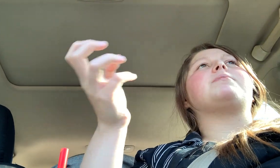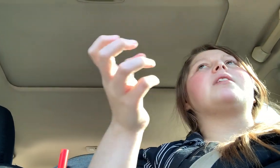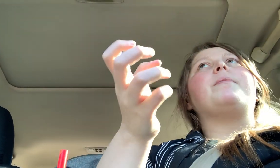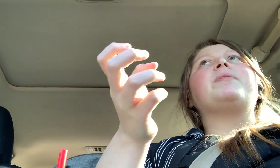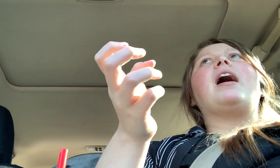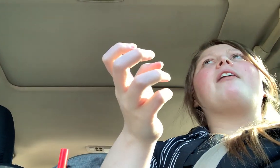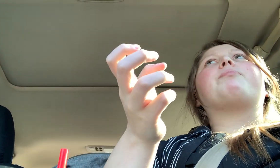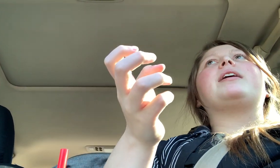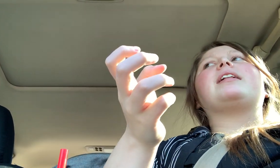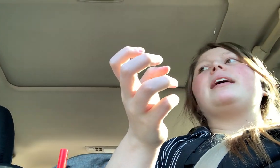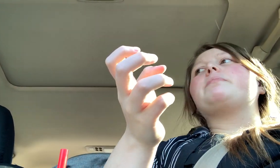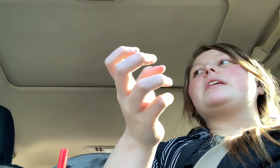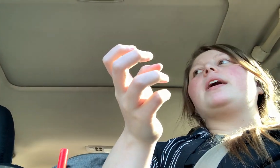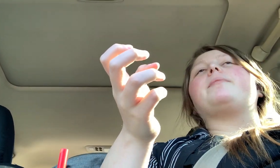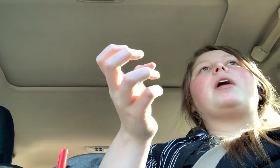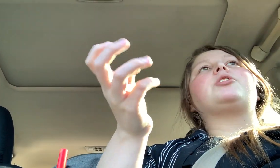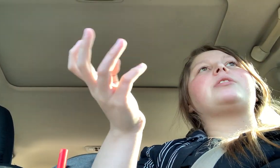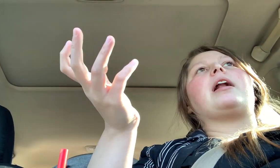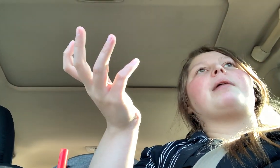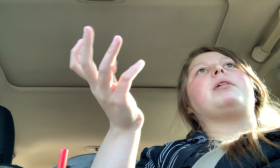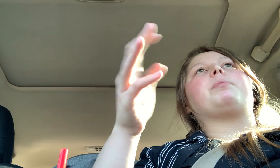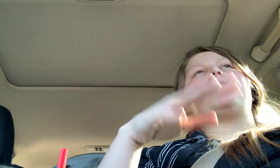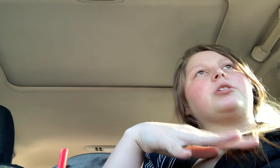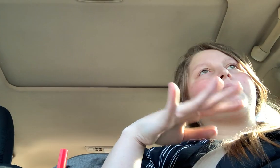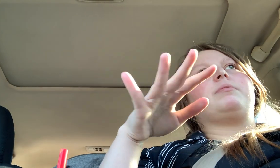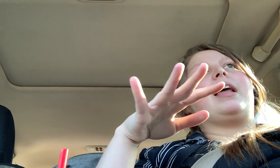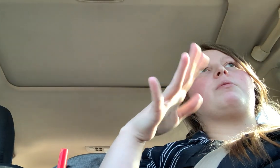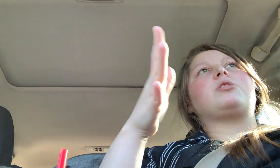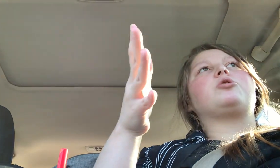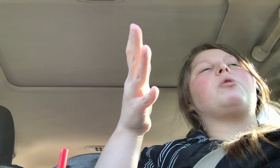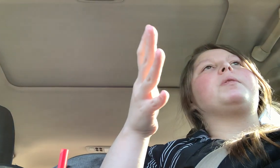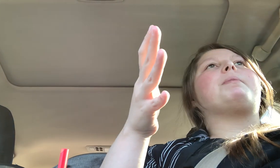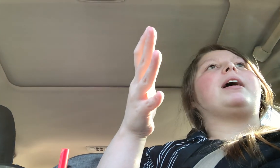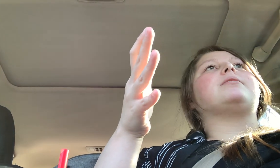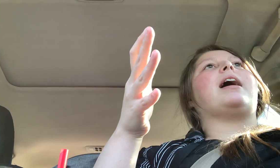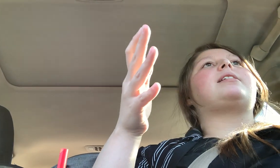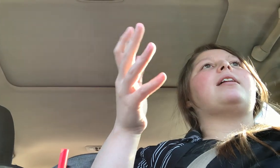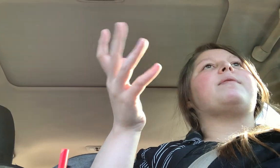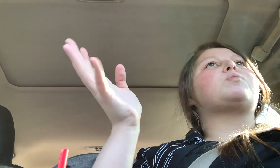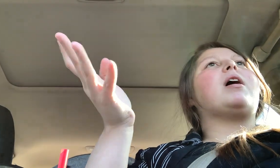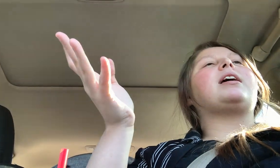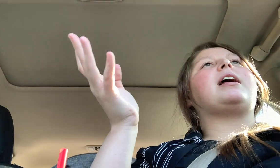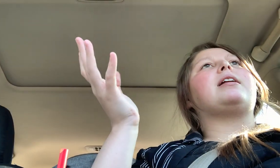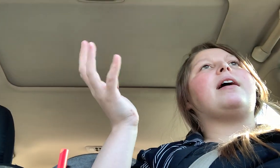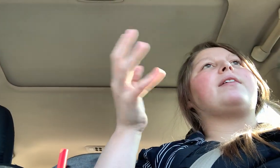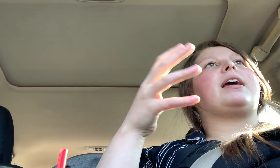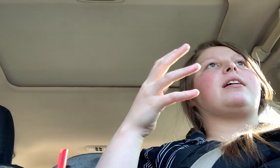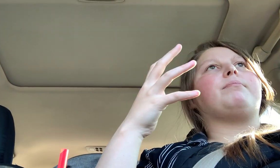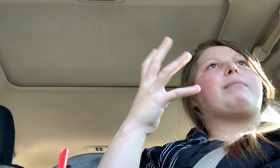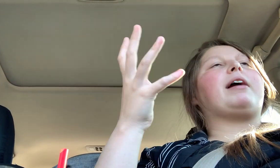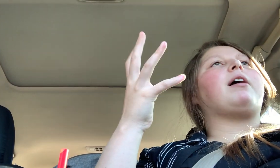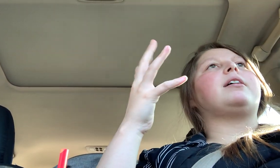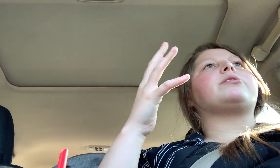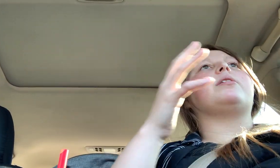of preeclampsia. I just had high blood pressure and it was controlled with meds. I didn't have swelling. I didn't have like migraines or